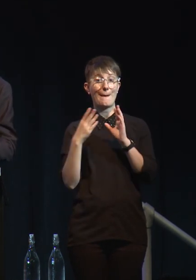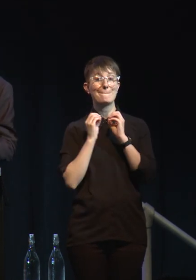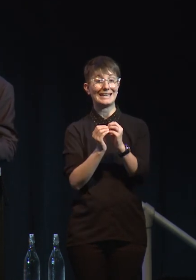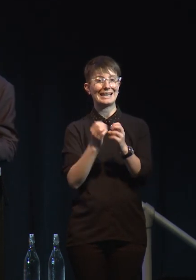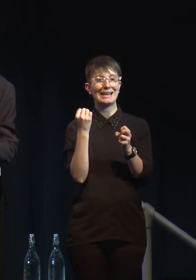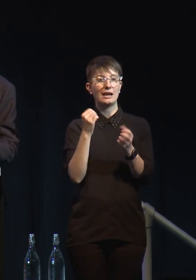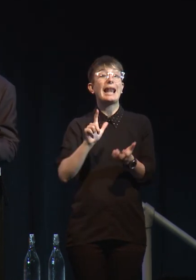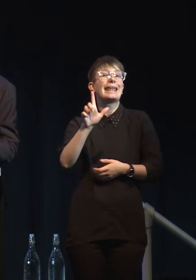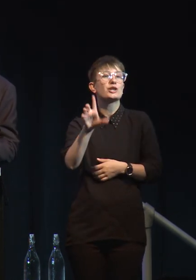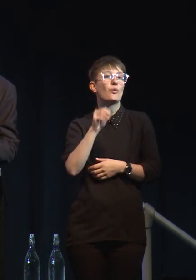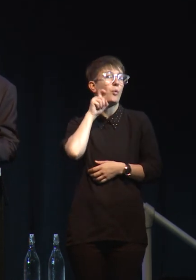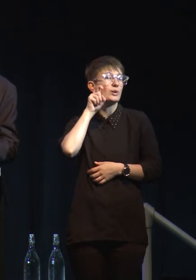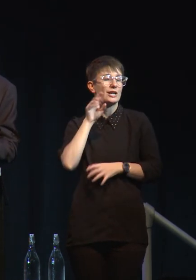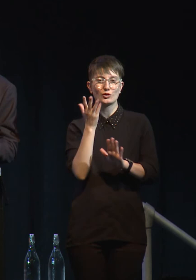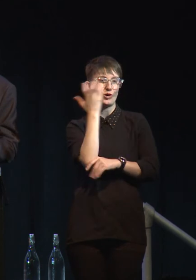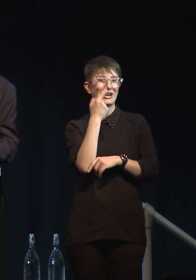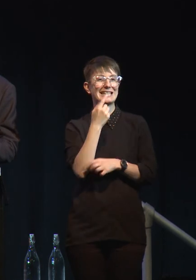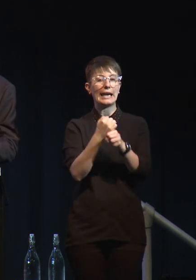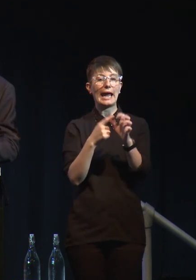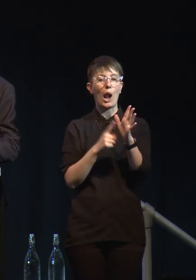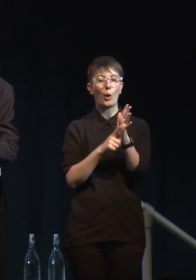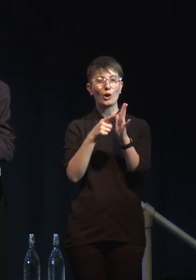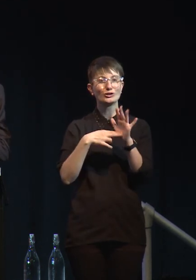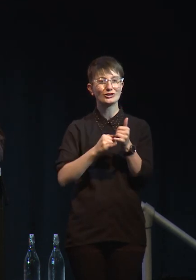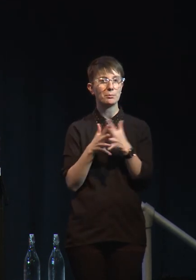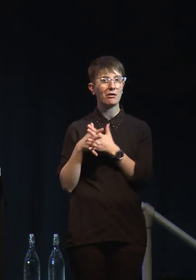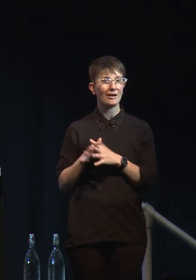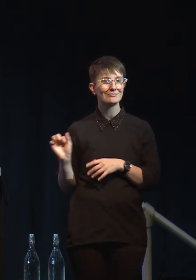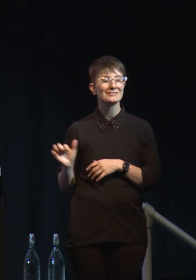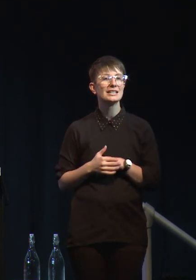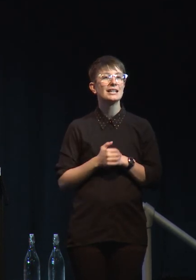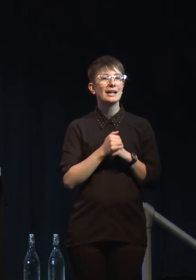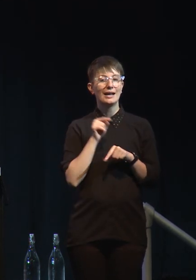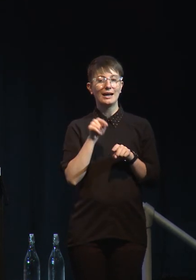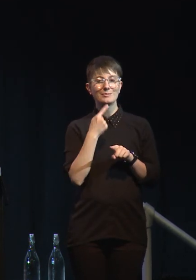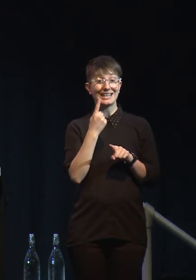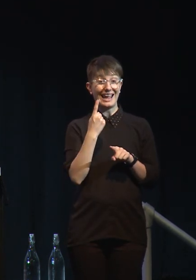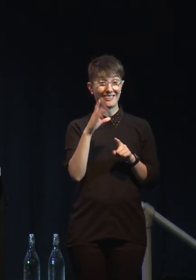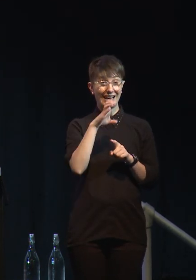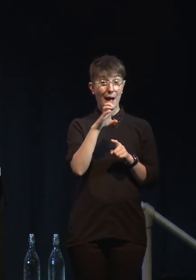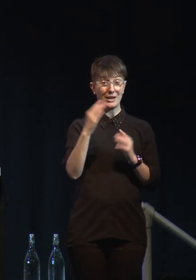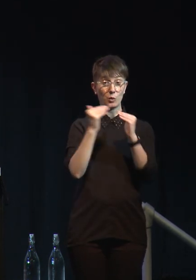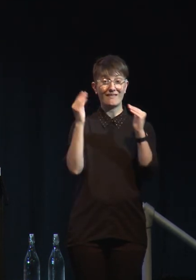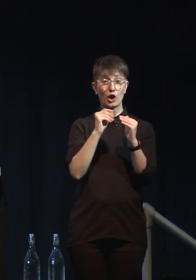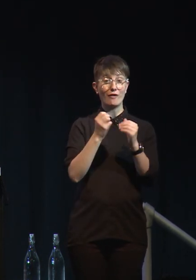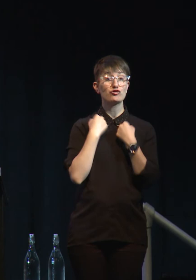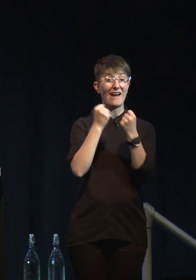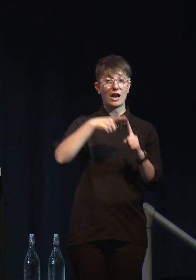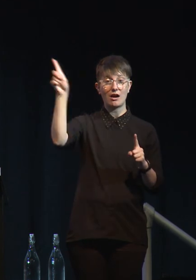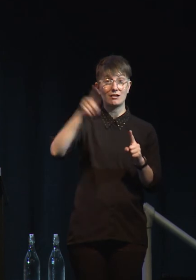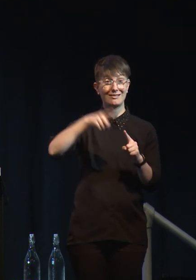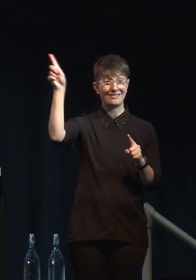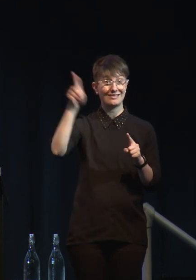liters of water and the carbon equivalent of driving tip to tip 14,400